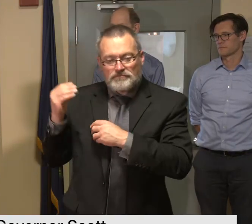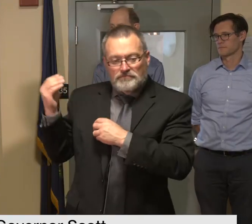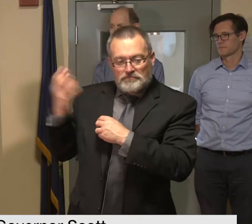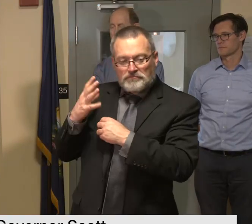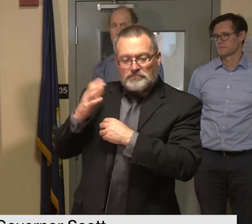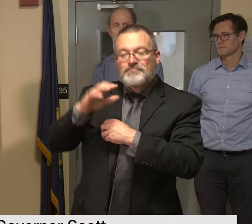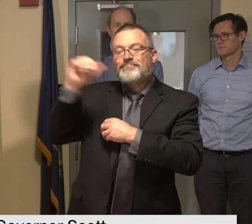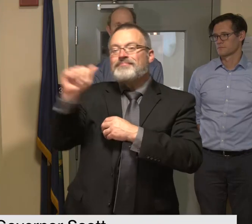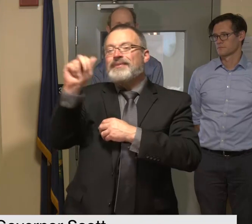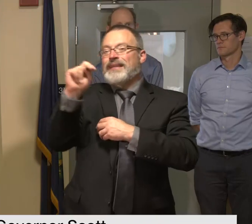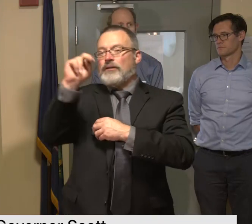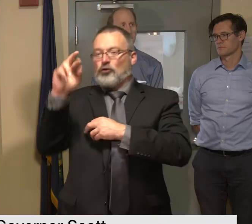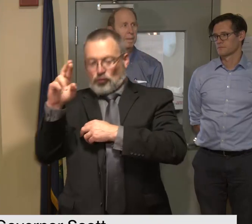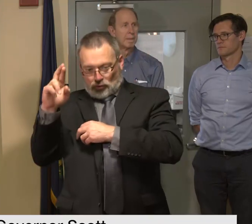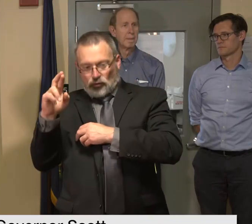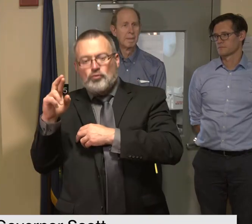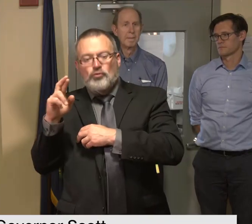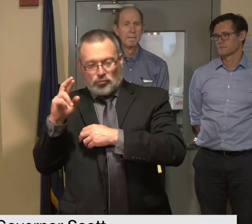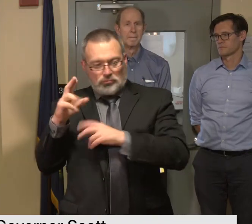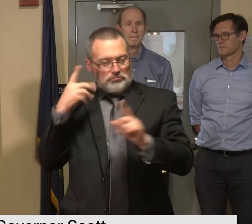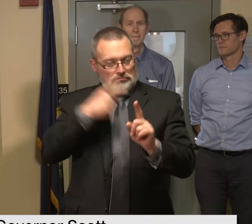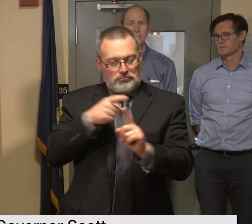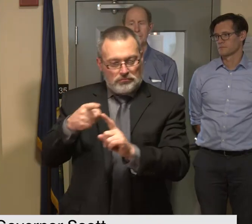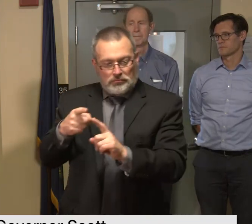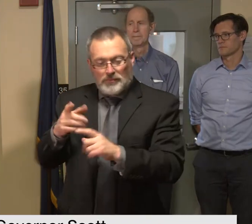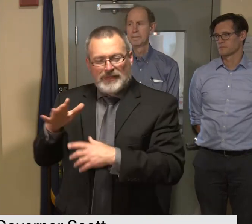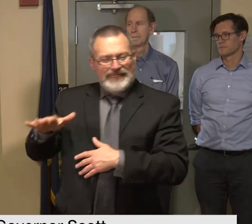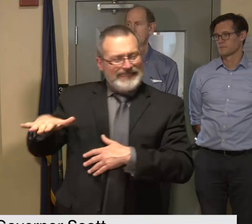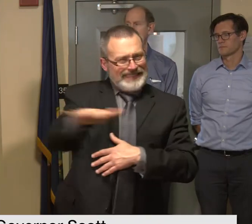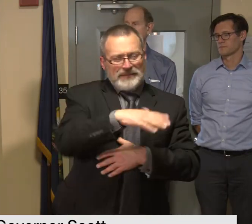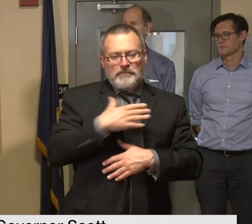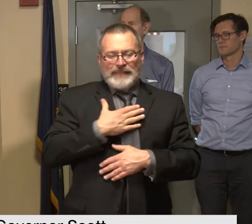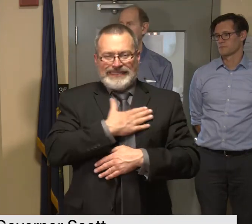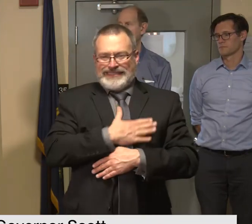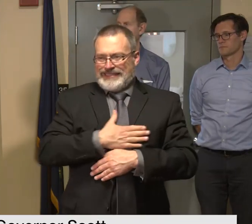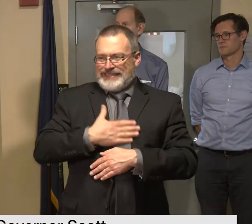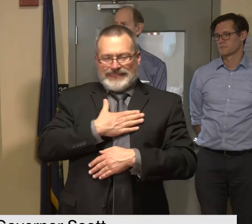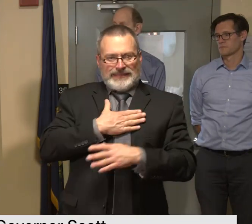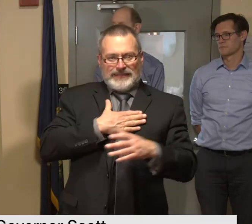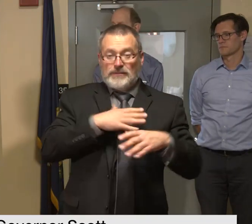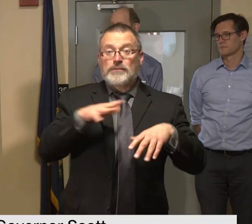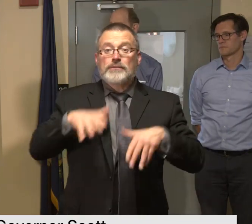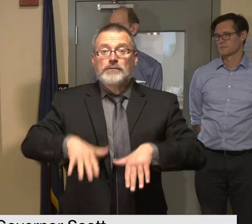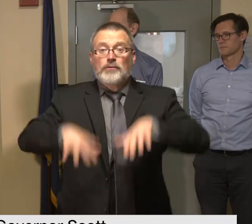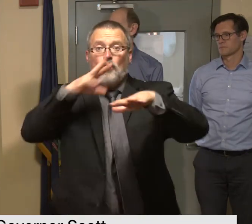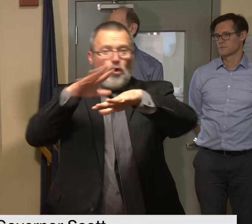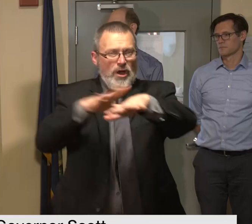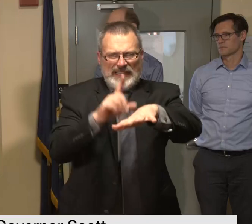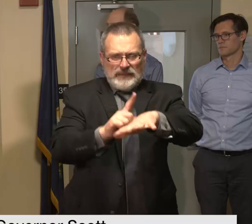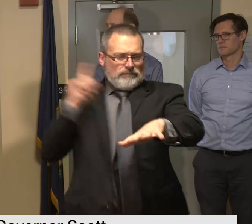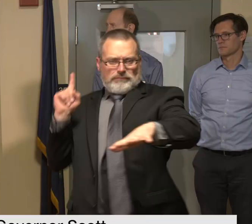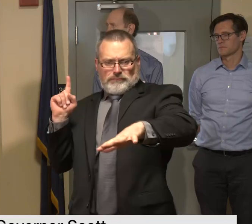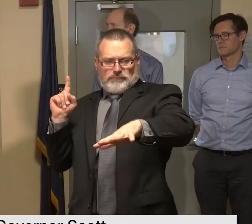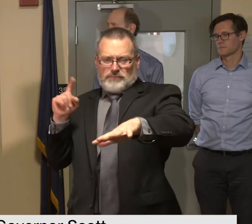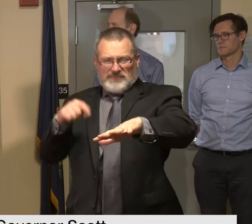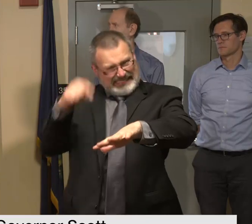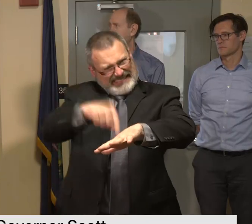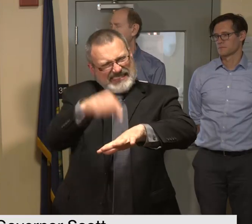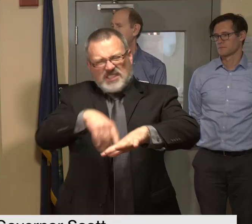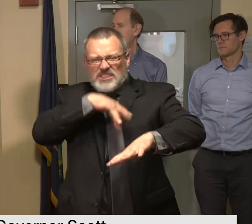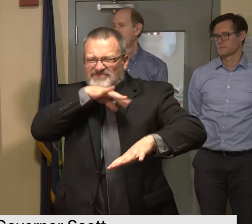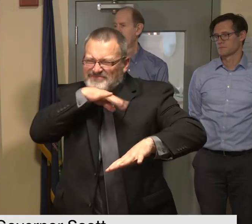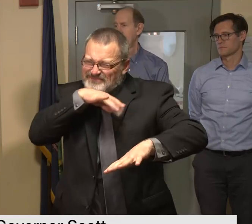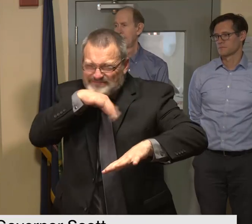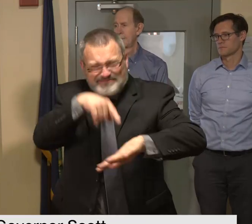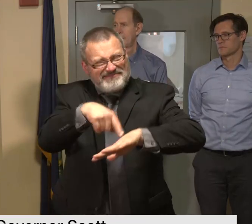all vermonters to avoid flood waters recognizing they may be filled with pollutants and unseen hazards it's important